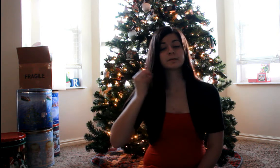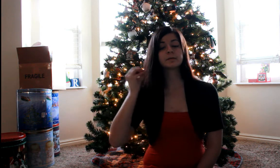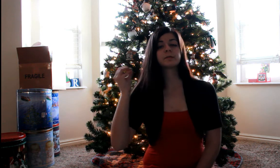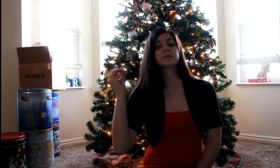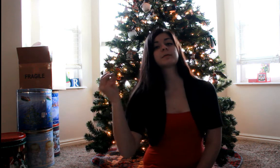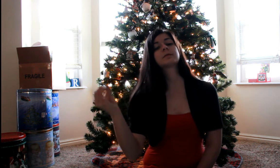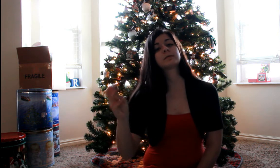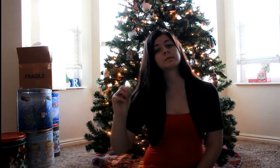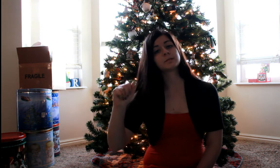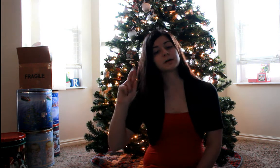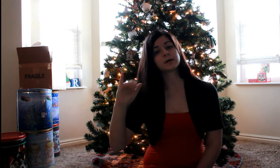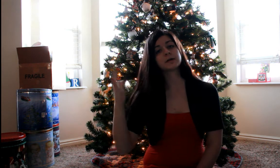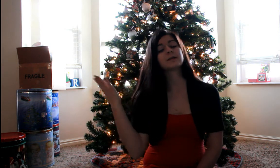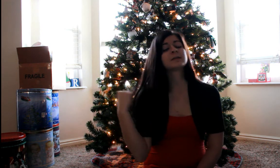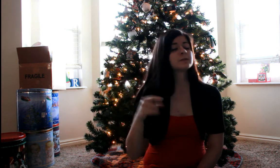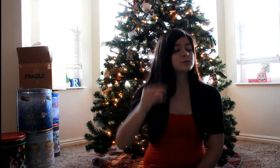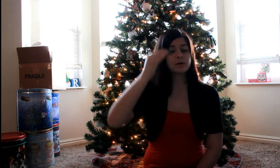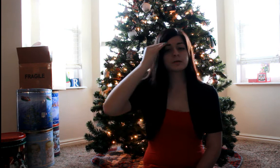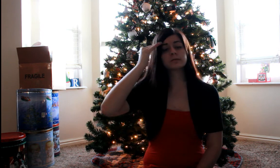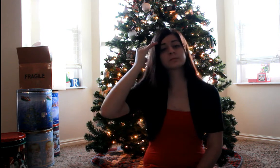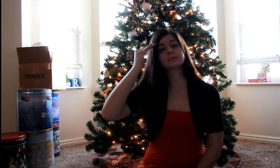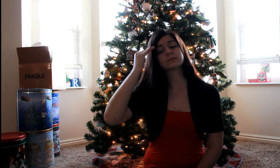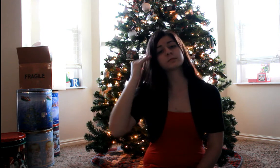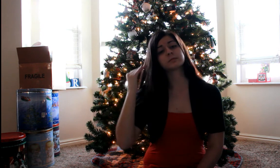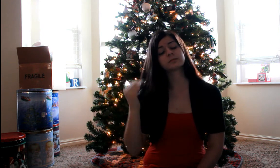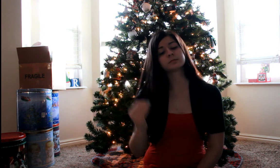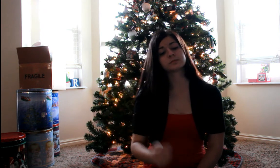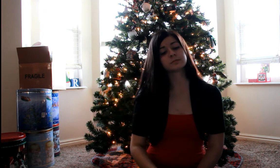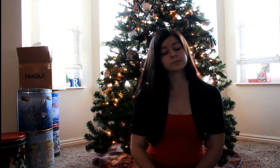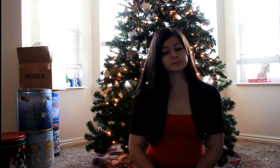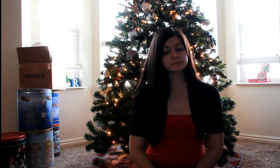Oh Mary did you know Oh